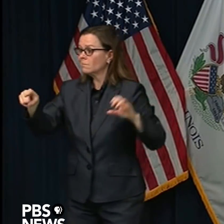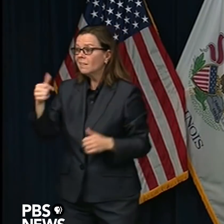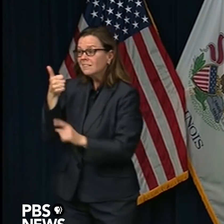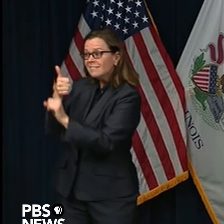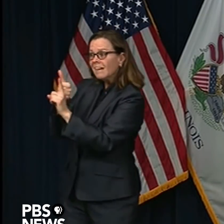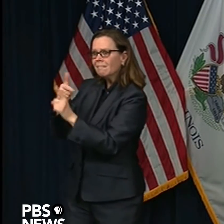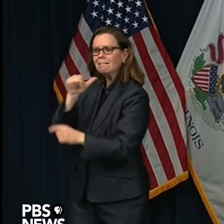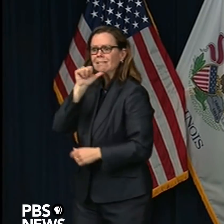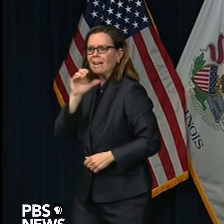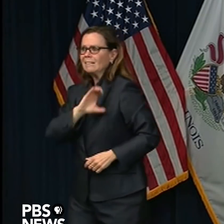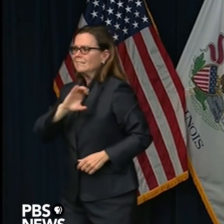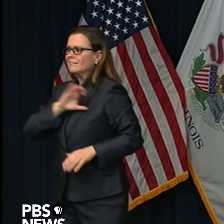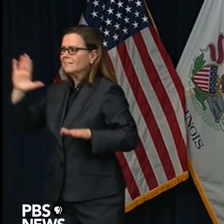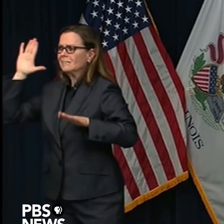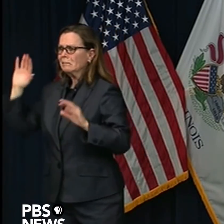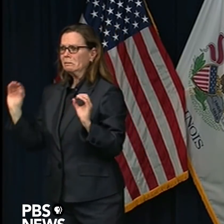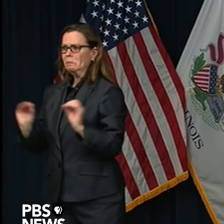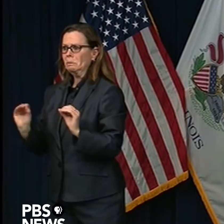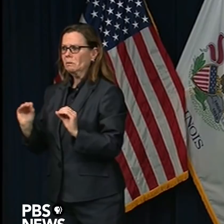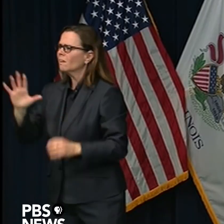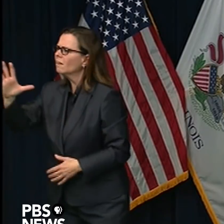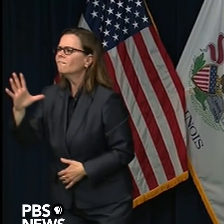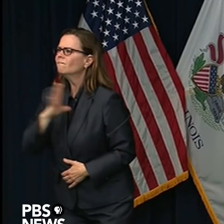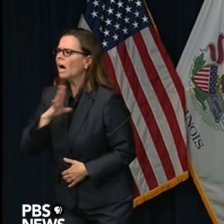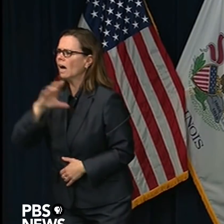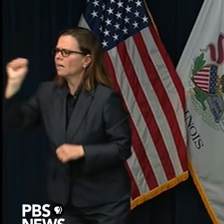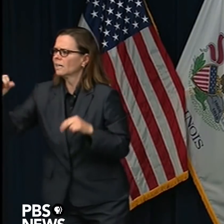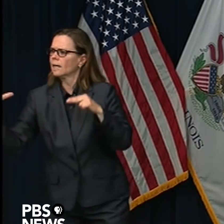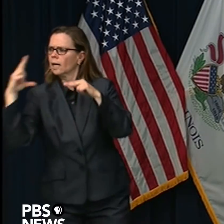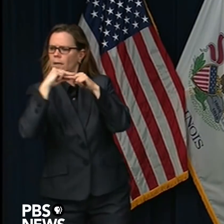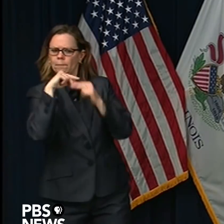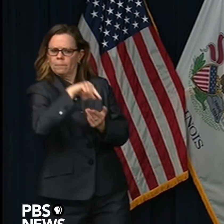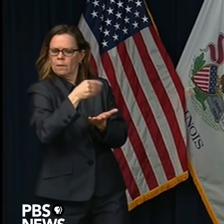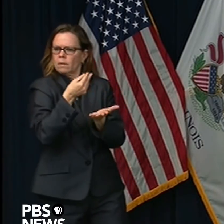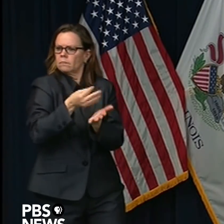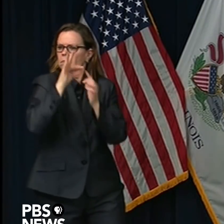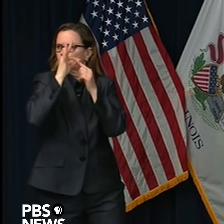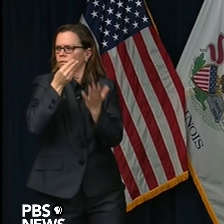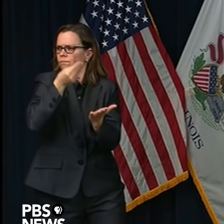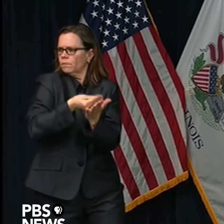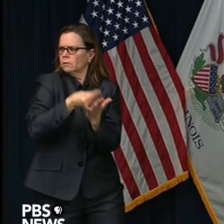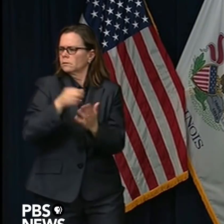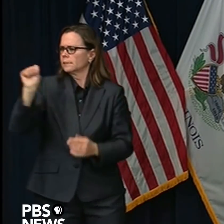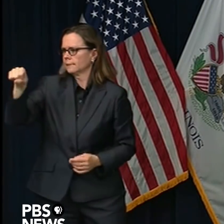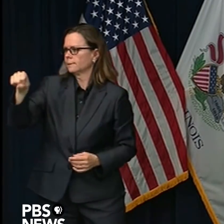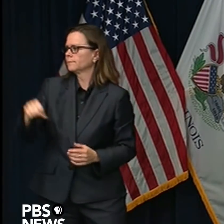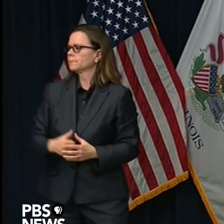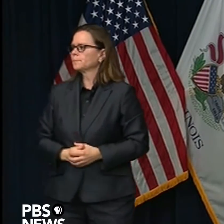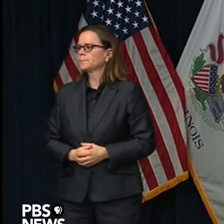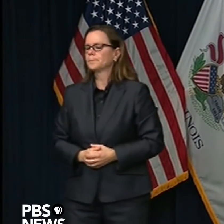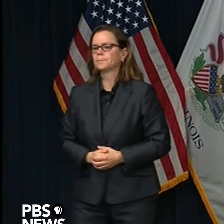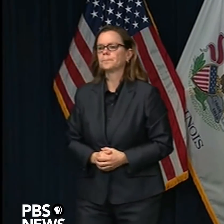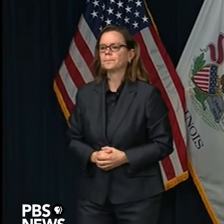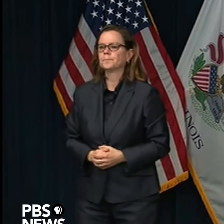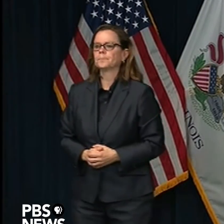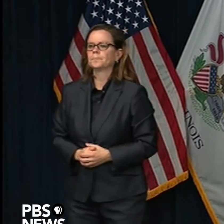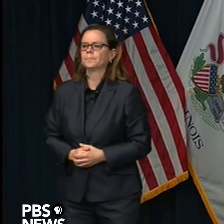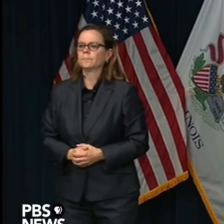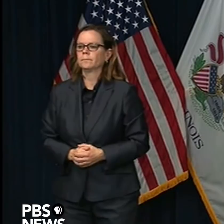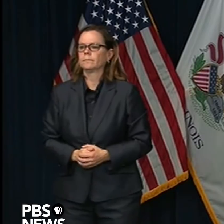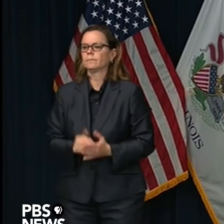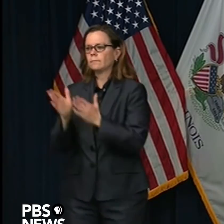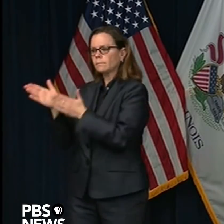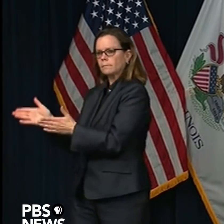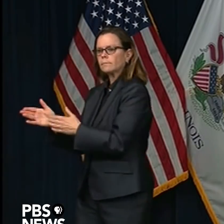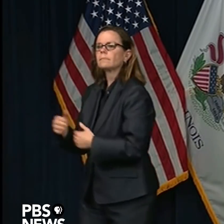Okay, we'll go to some questions from reporters online. A lawmaker on Twitter said they would like me to say who the question is coming from, so I'm going to try and